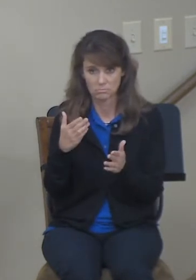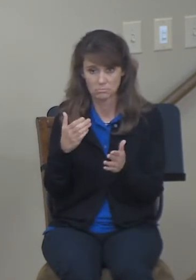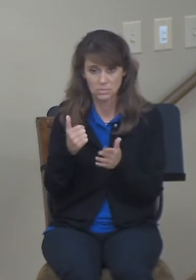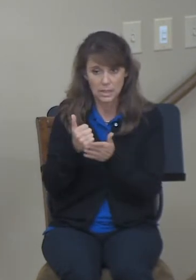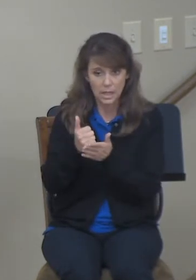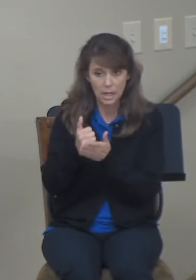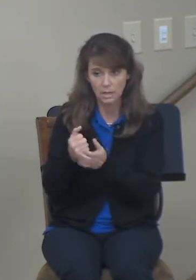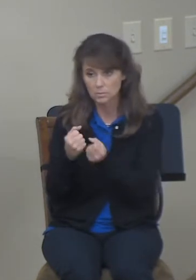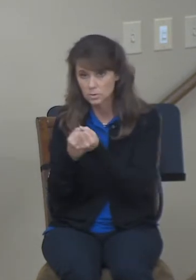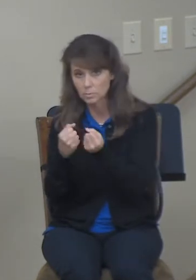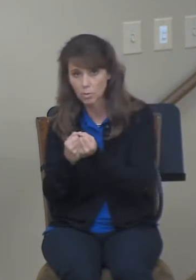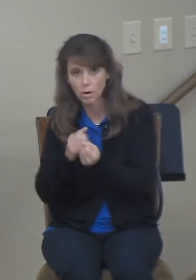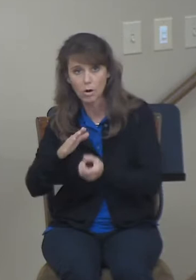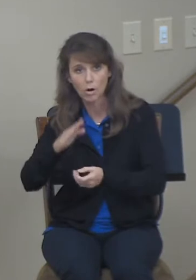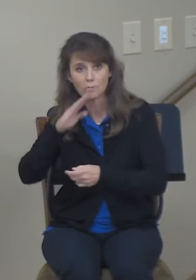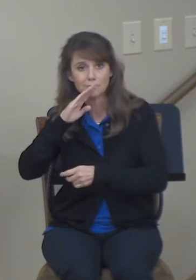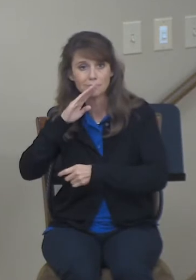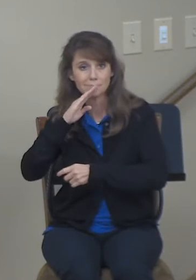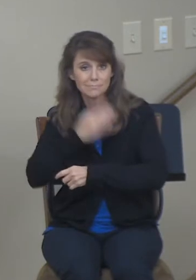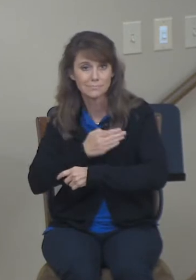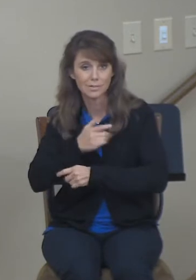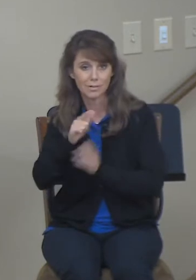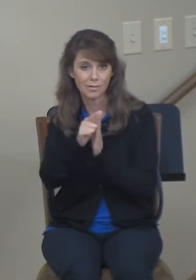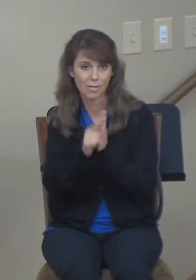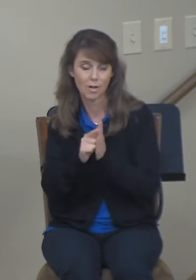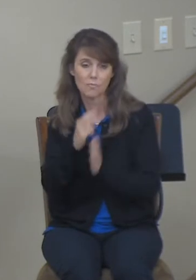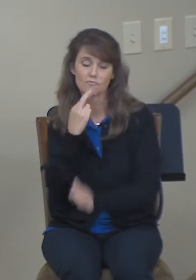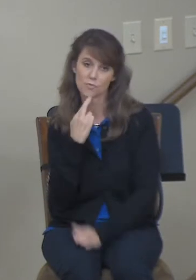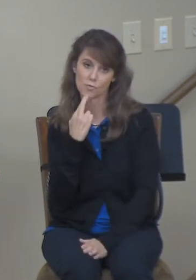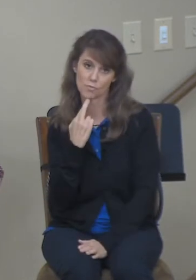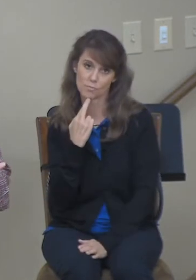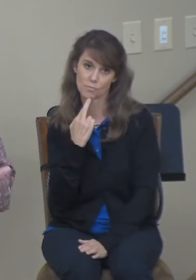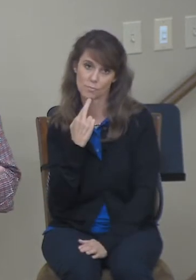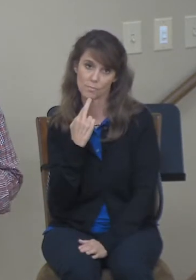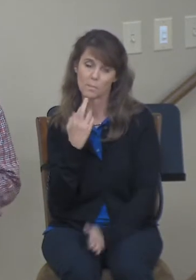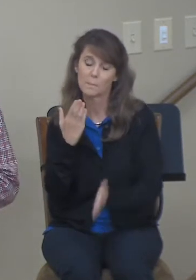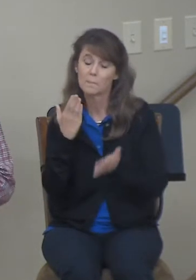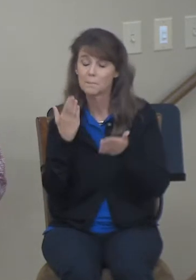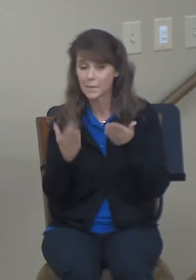daughter, Ruth, or daughter-in-law, Ruth. And there's